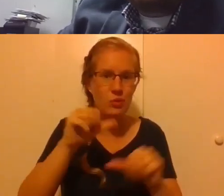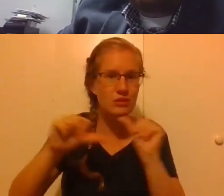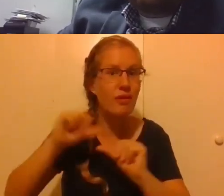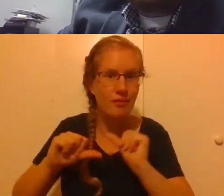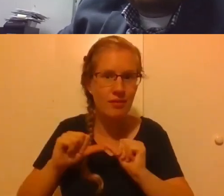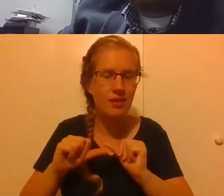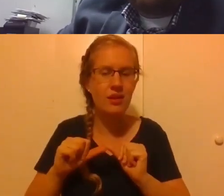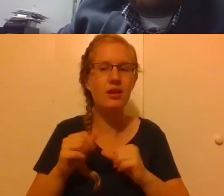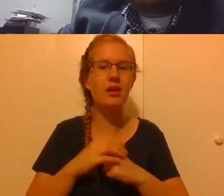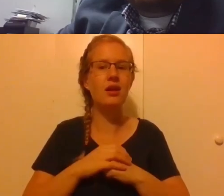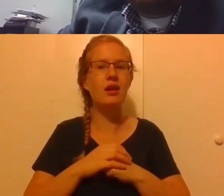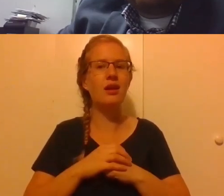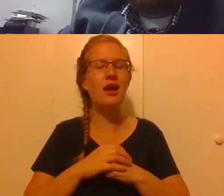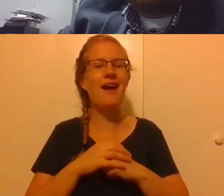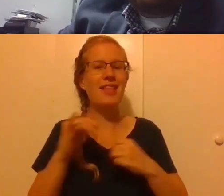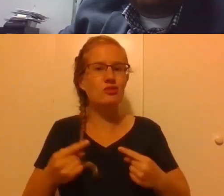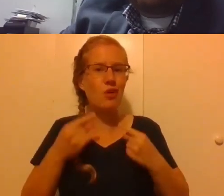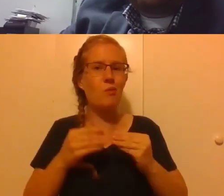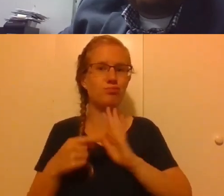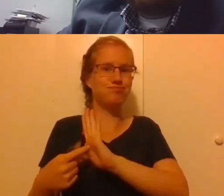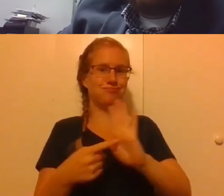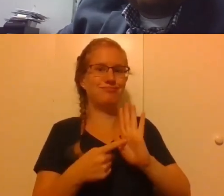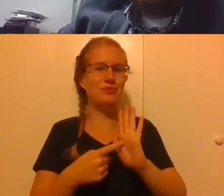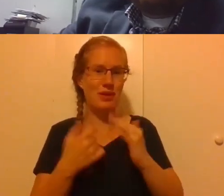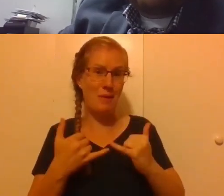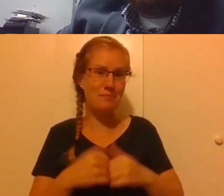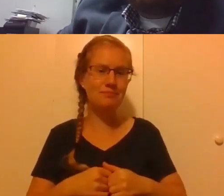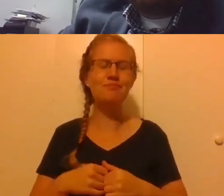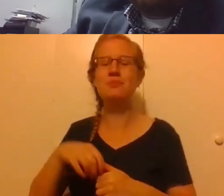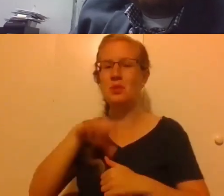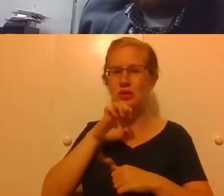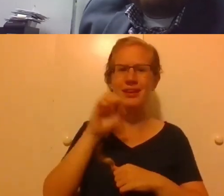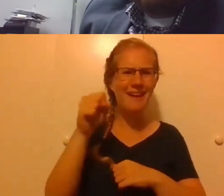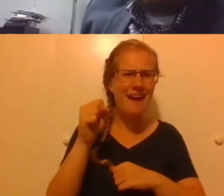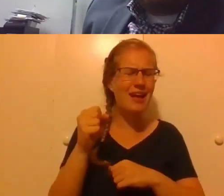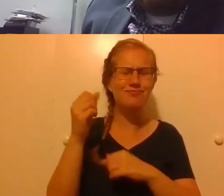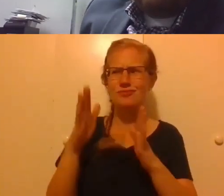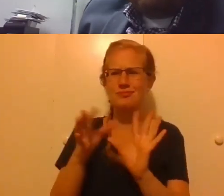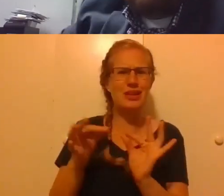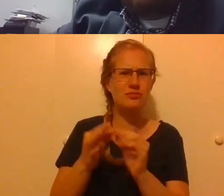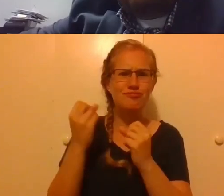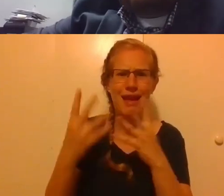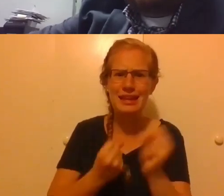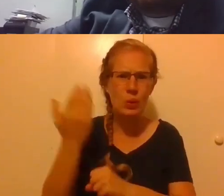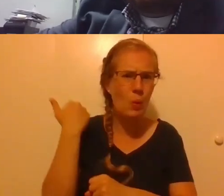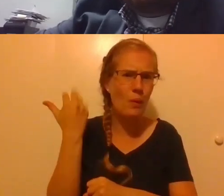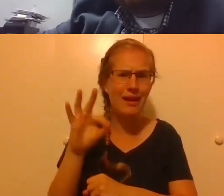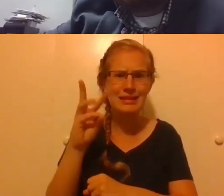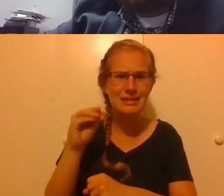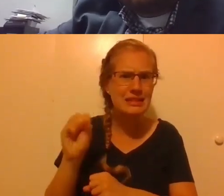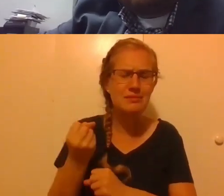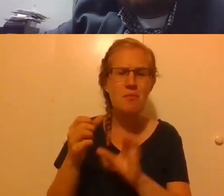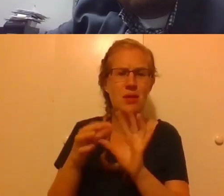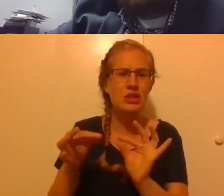whose struggle is, is more manifest with regularity. Somebody told me years and years ago, this was in the 1960s. They said,